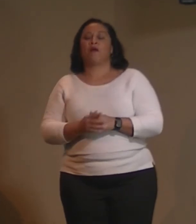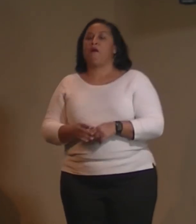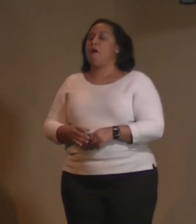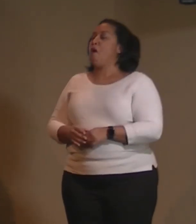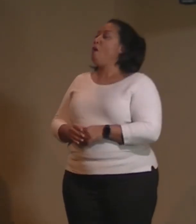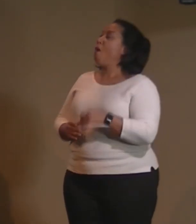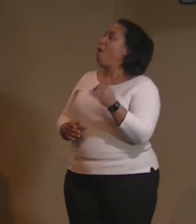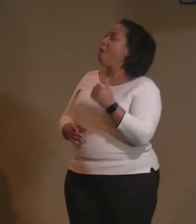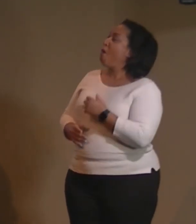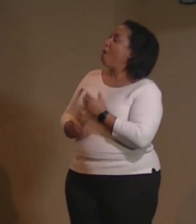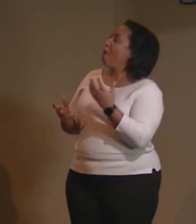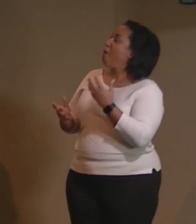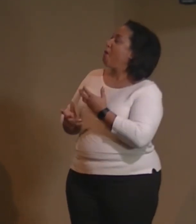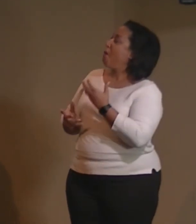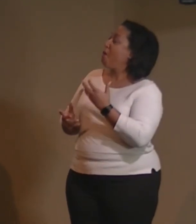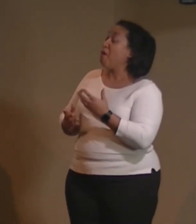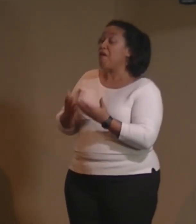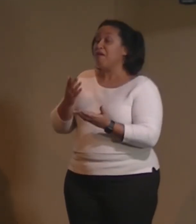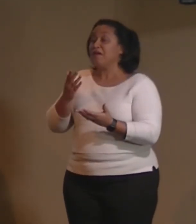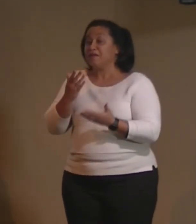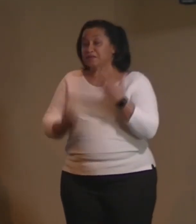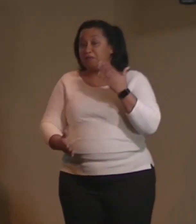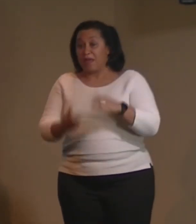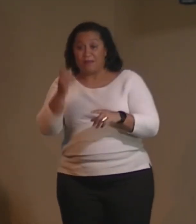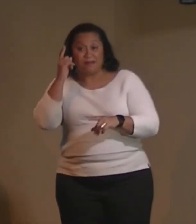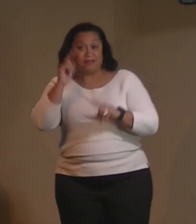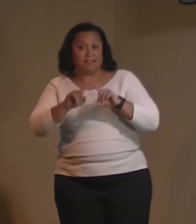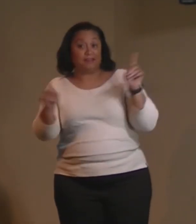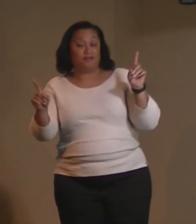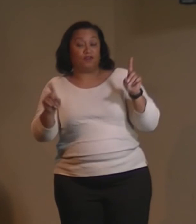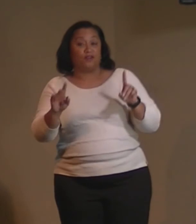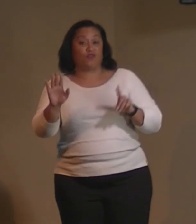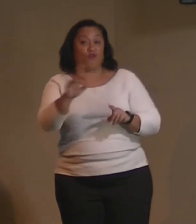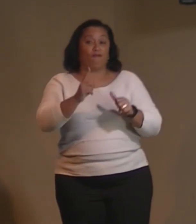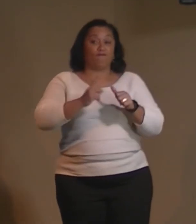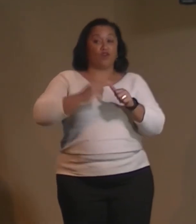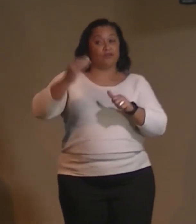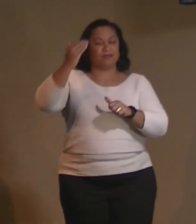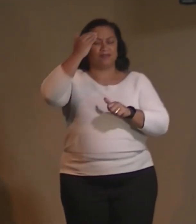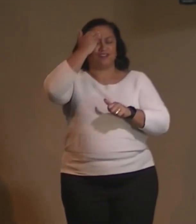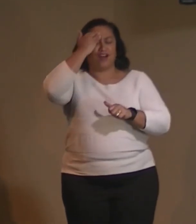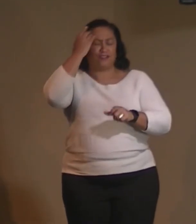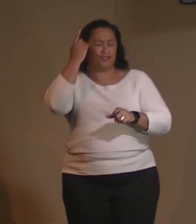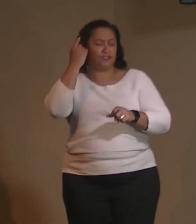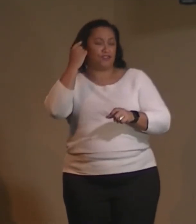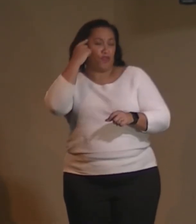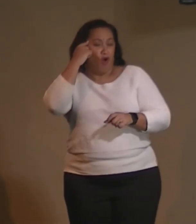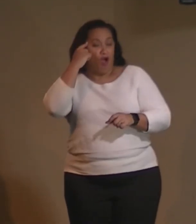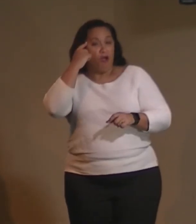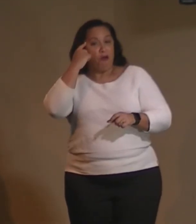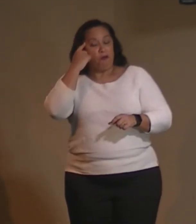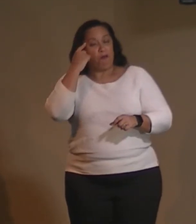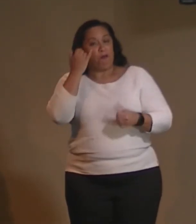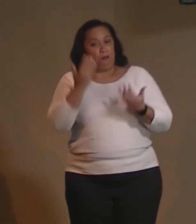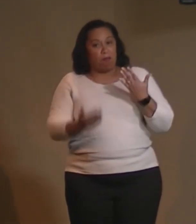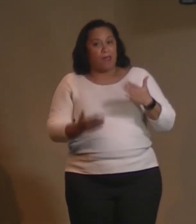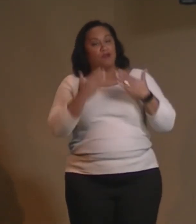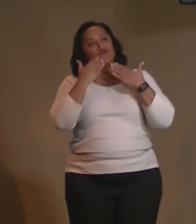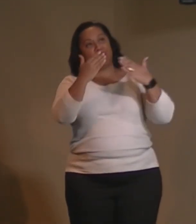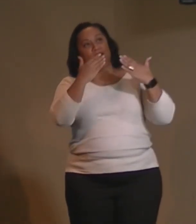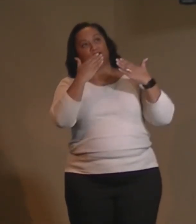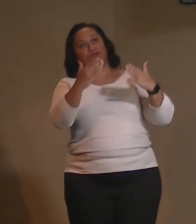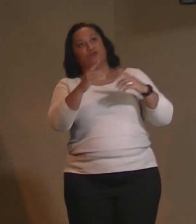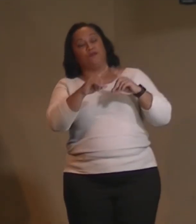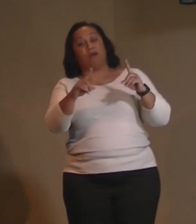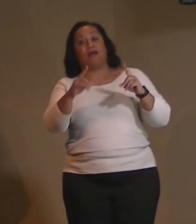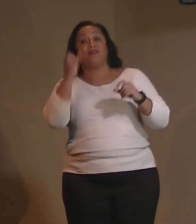Because it may be different. That may be your first conscious thought of the day. Because there may be a... So the